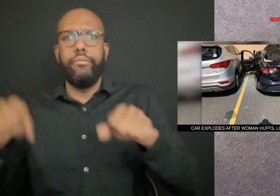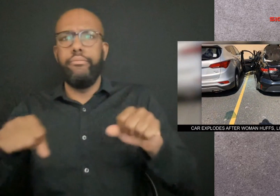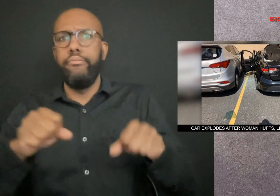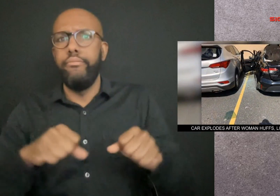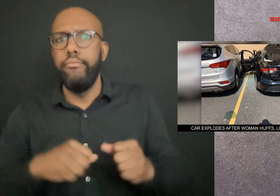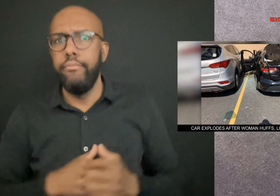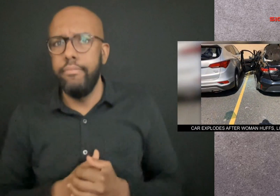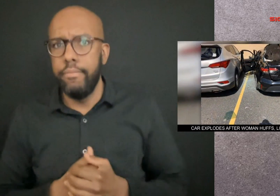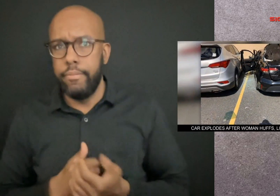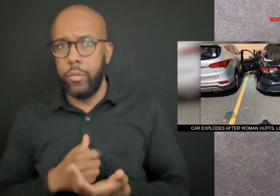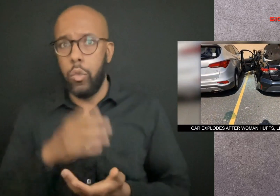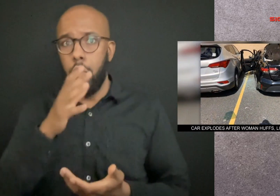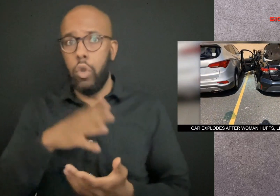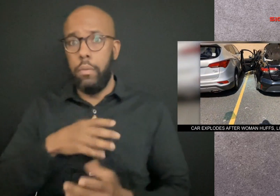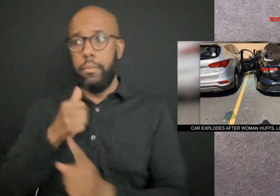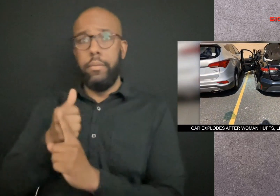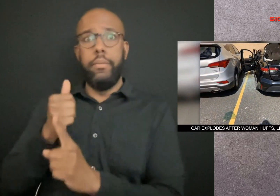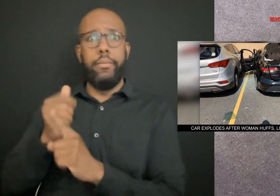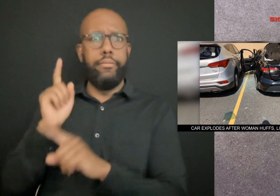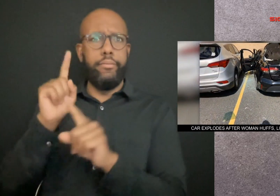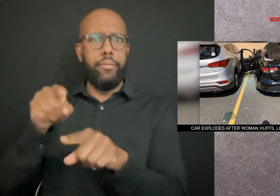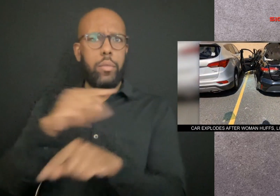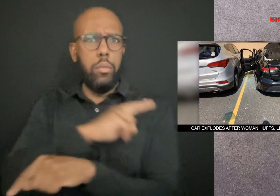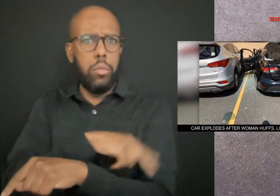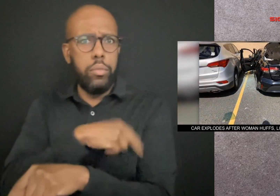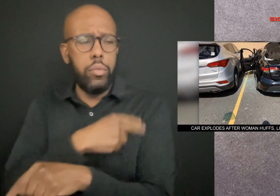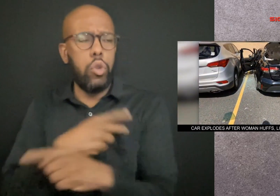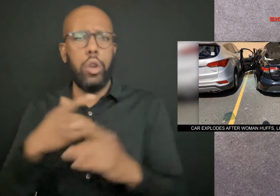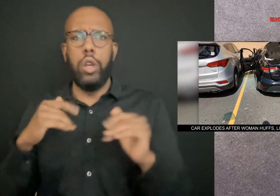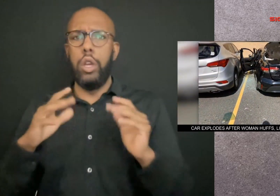woman, she had minor injuries and was treated at the scene.